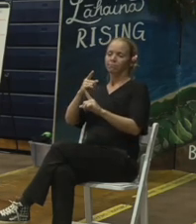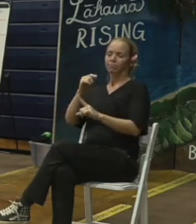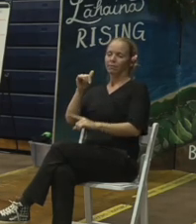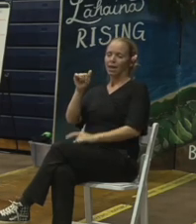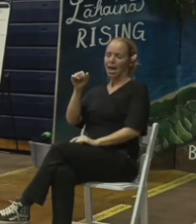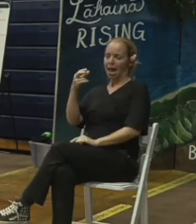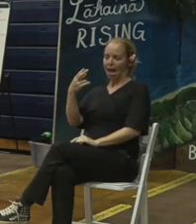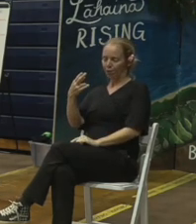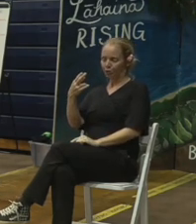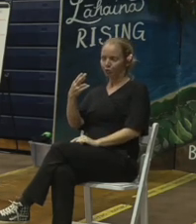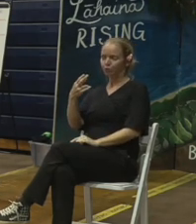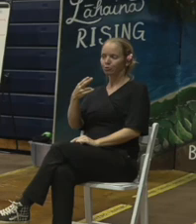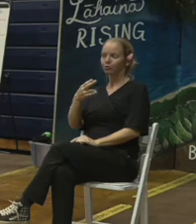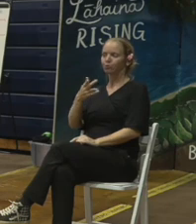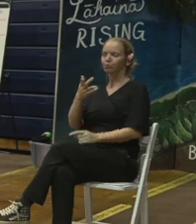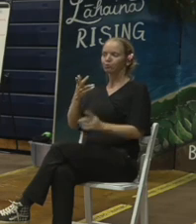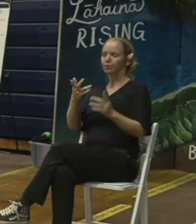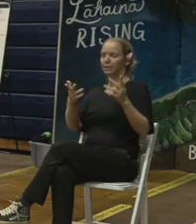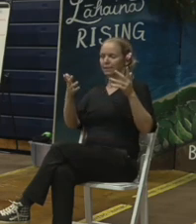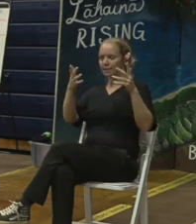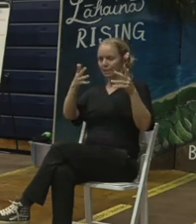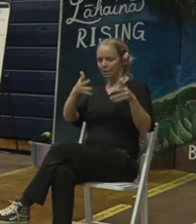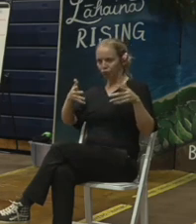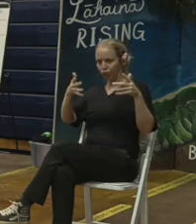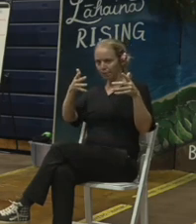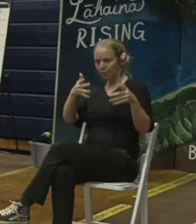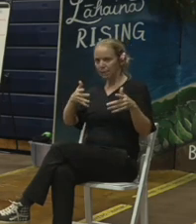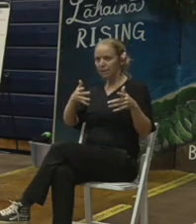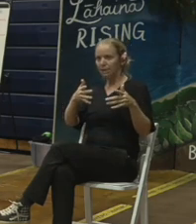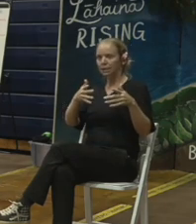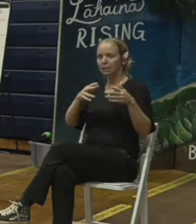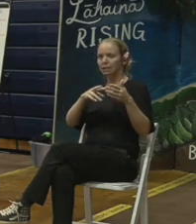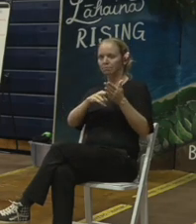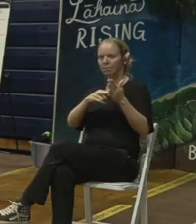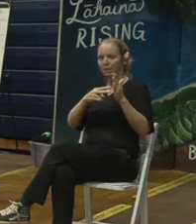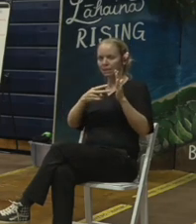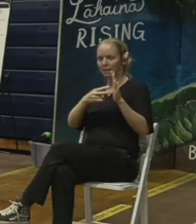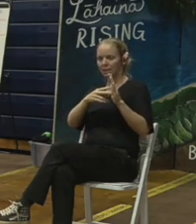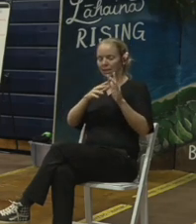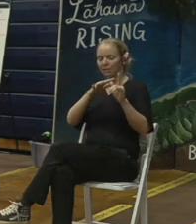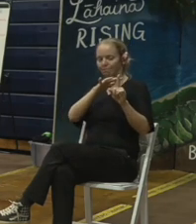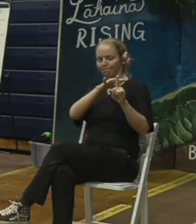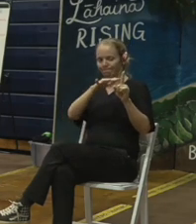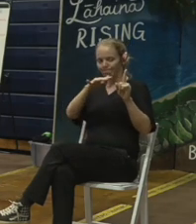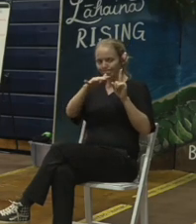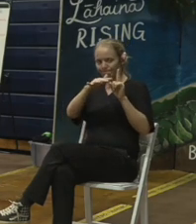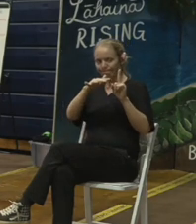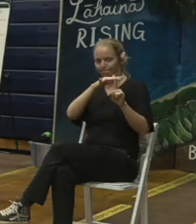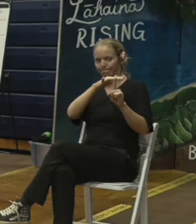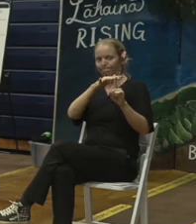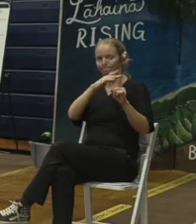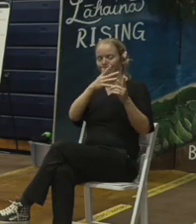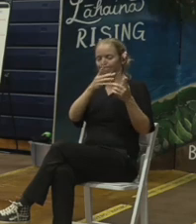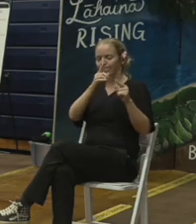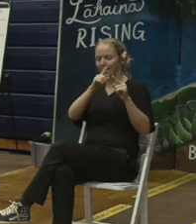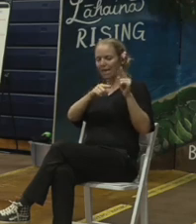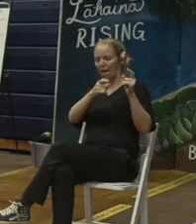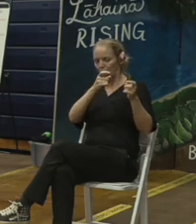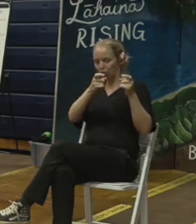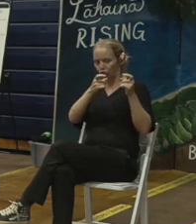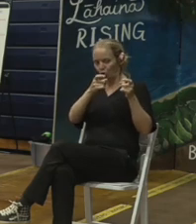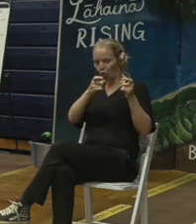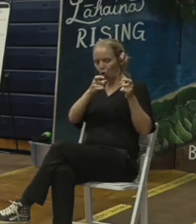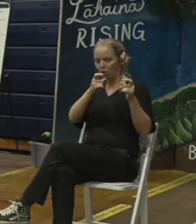uncontrolled environments in the communities to controlled environments in both the temporary debris